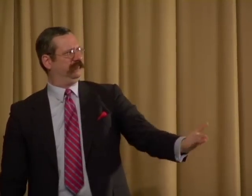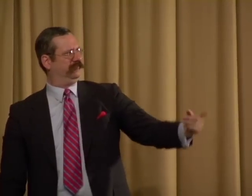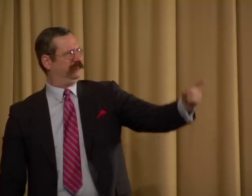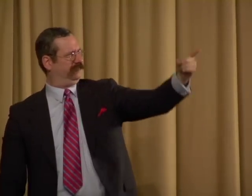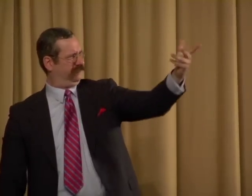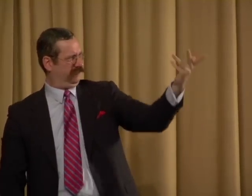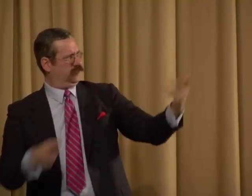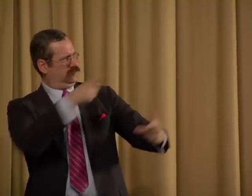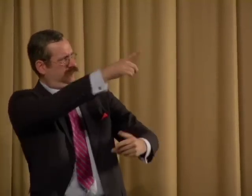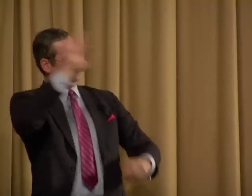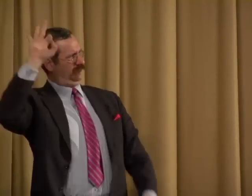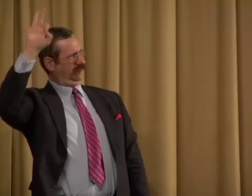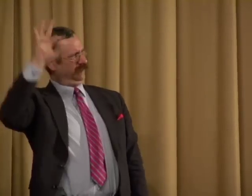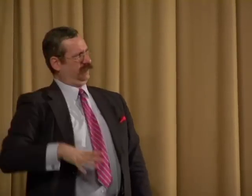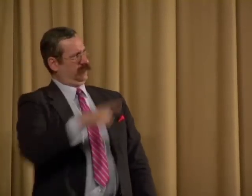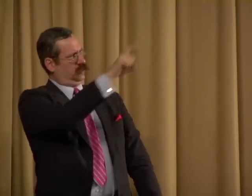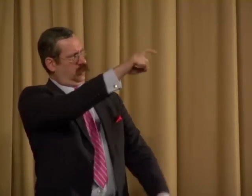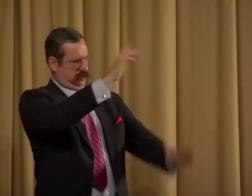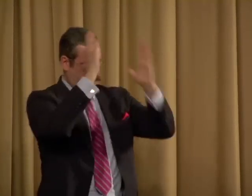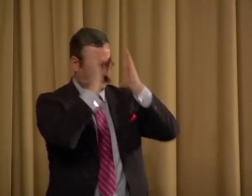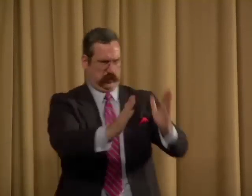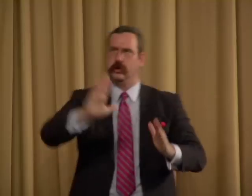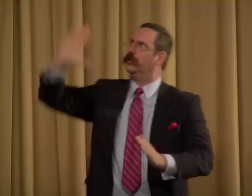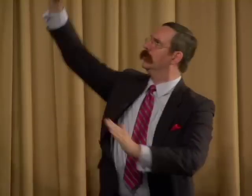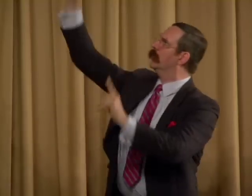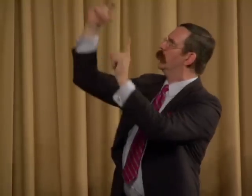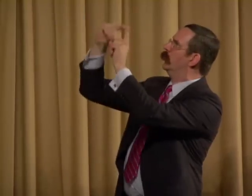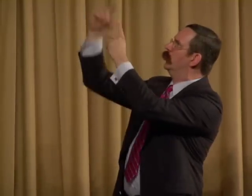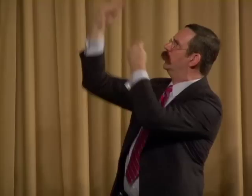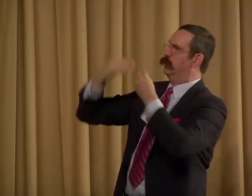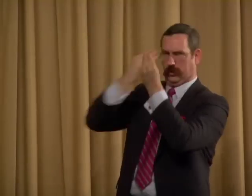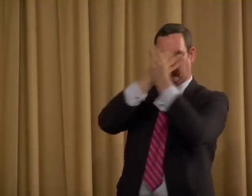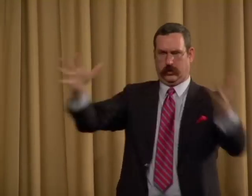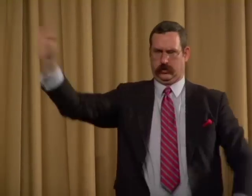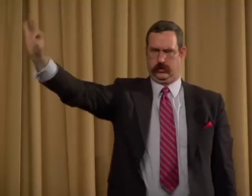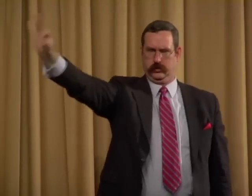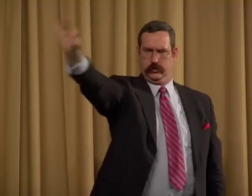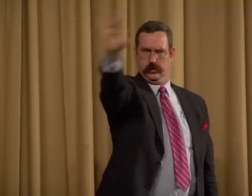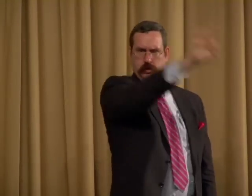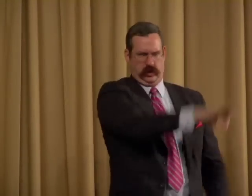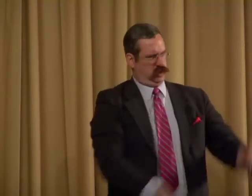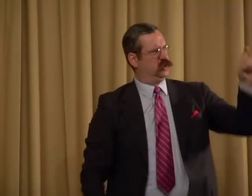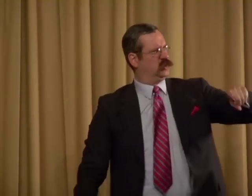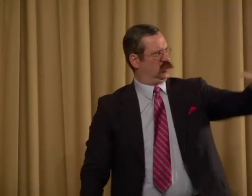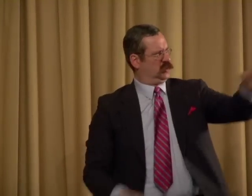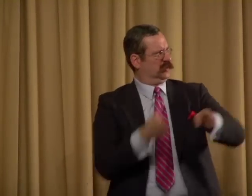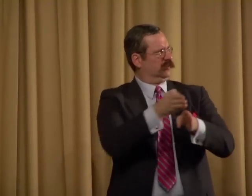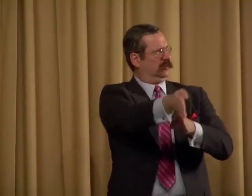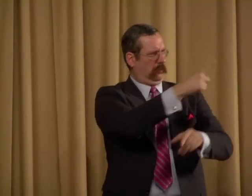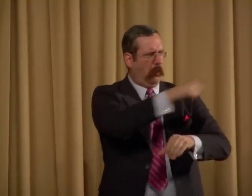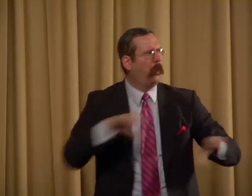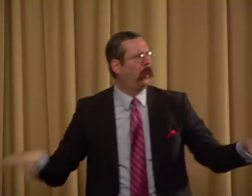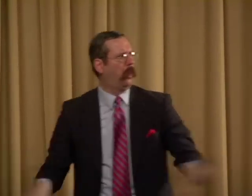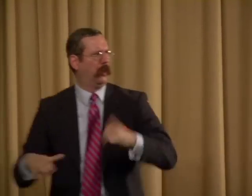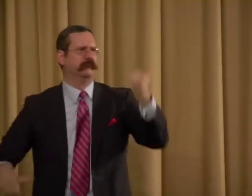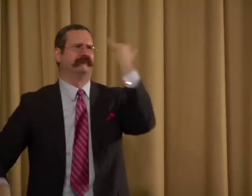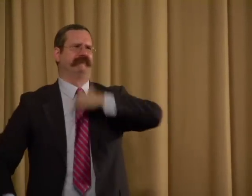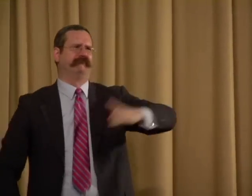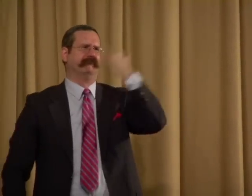many people. You're a minister. You should have focused to the gospel and spreading the gospel